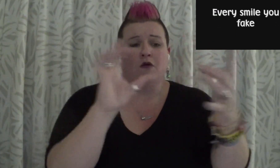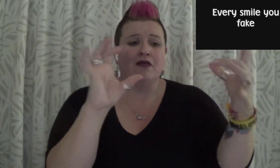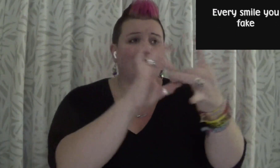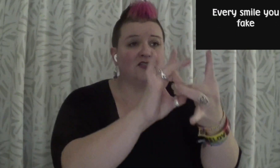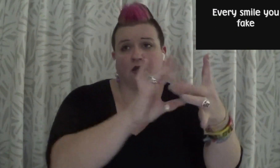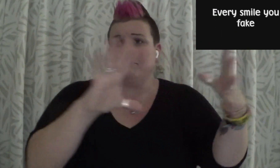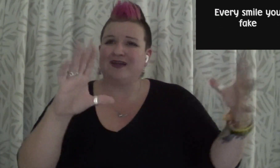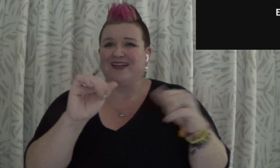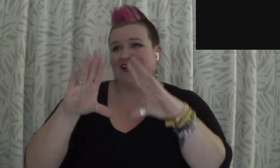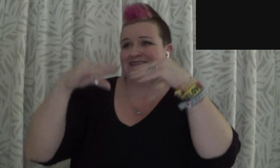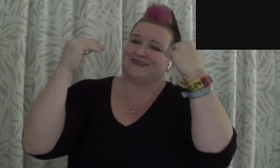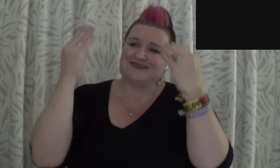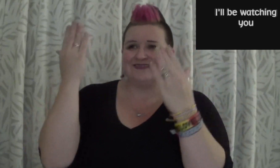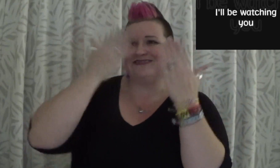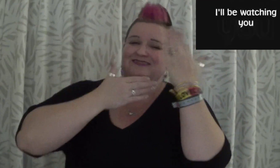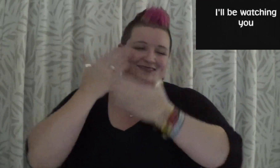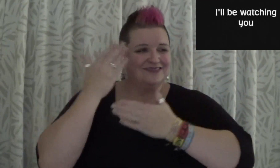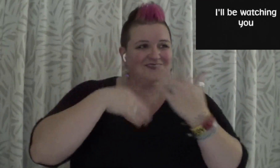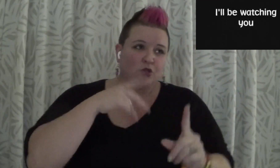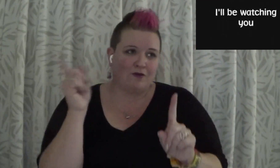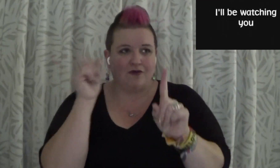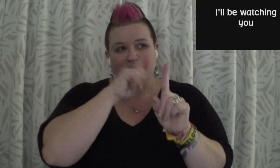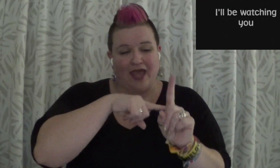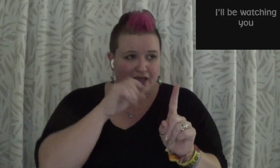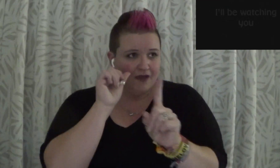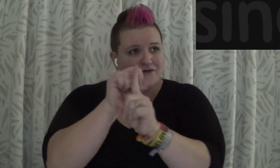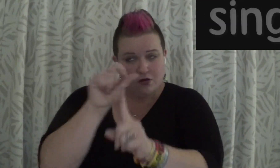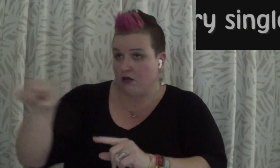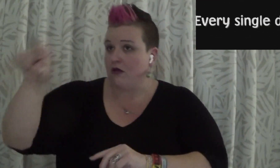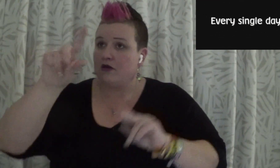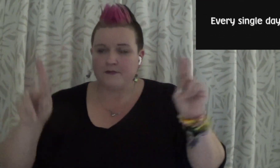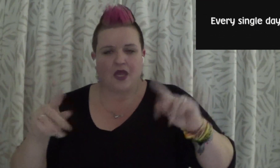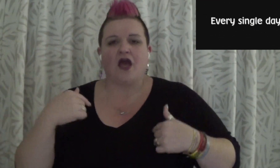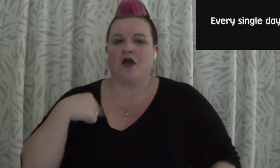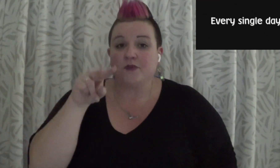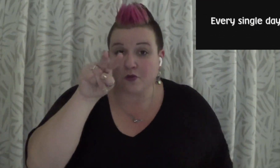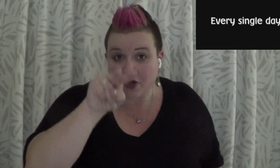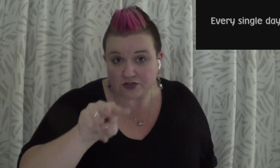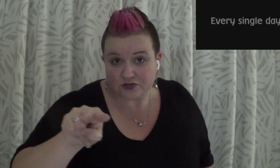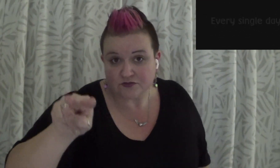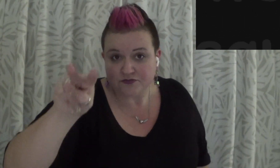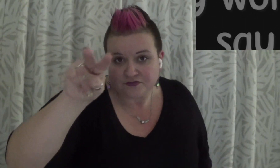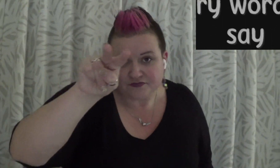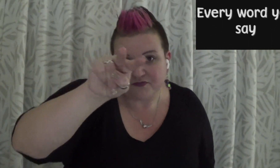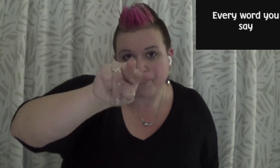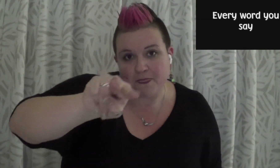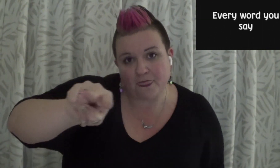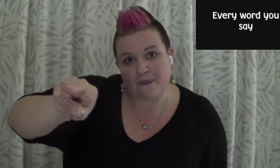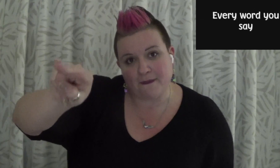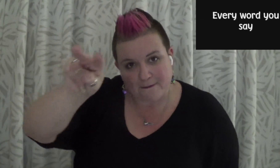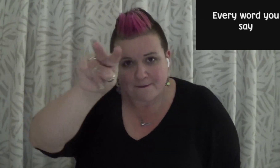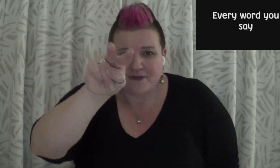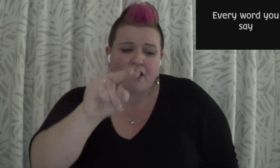Every touch you take, everyruct Every move